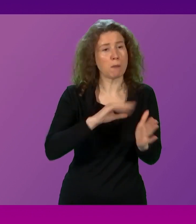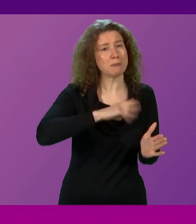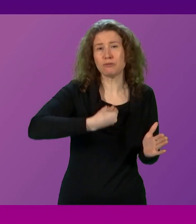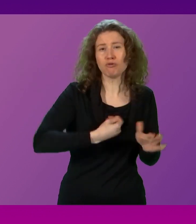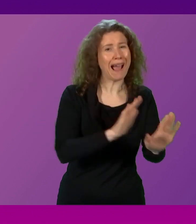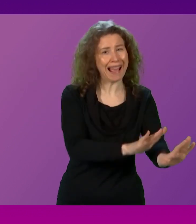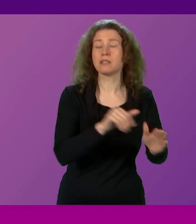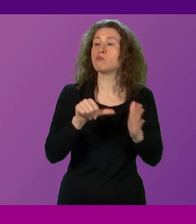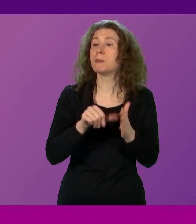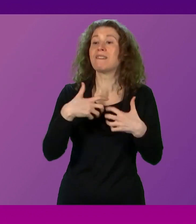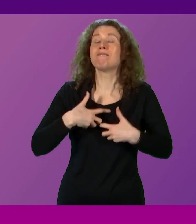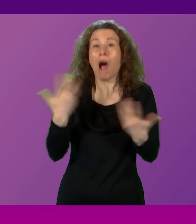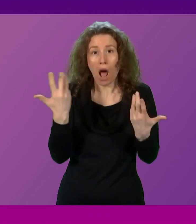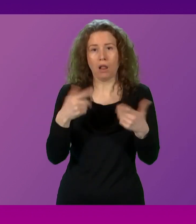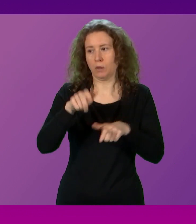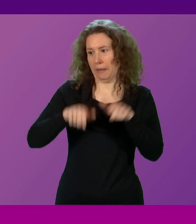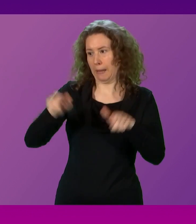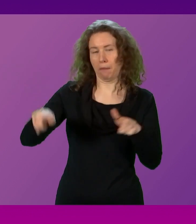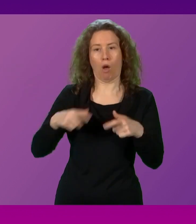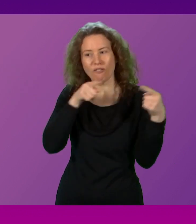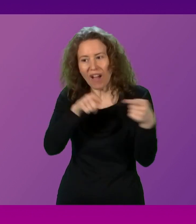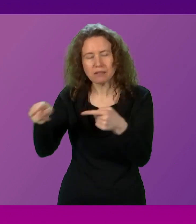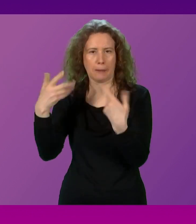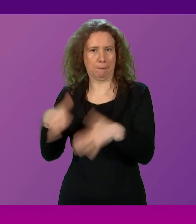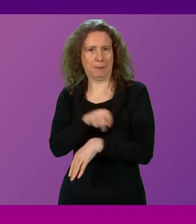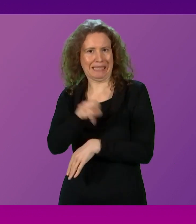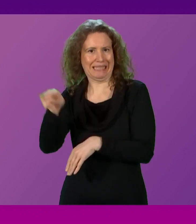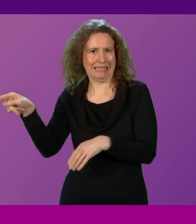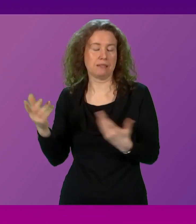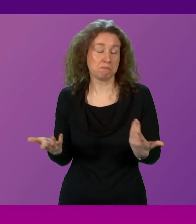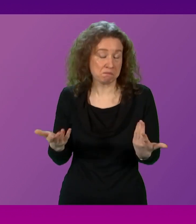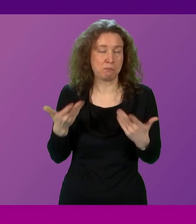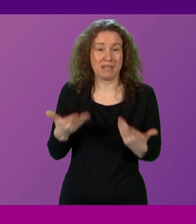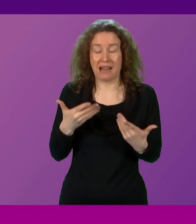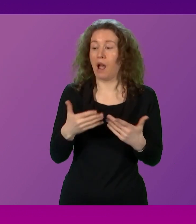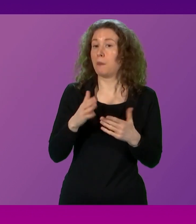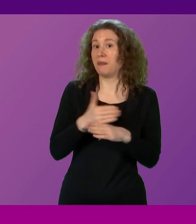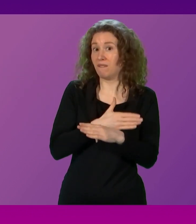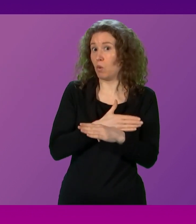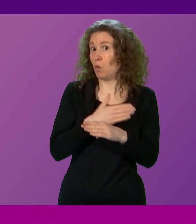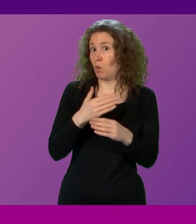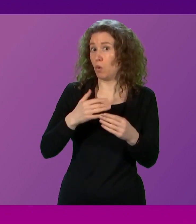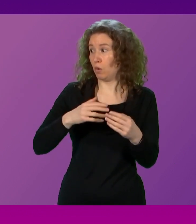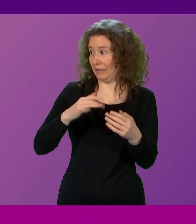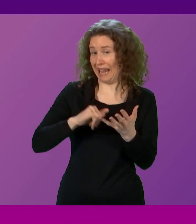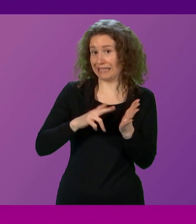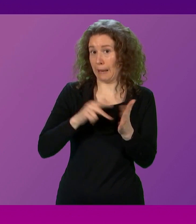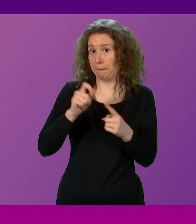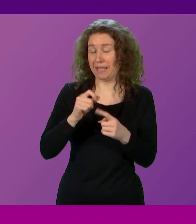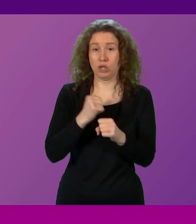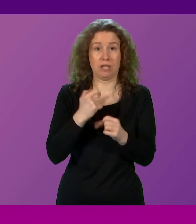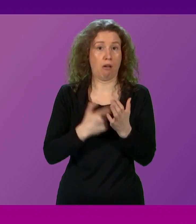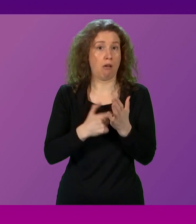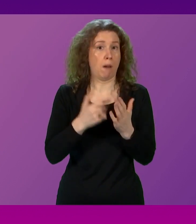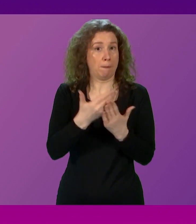the problem is violent offenders. But now, before the SNP's GRR bill has even come into force, rapists are